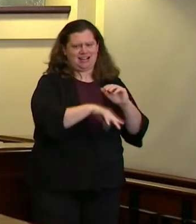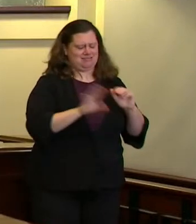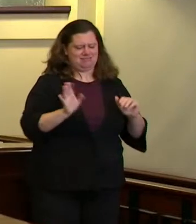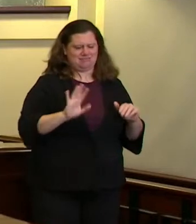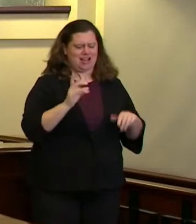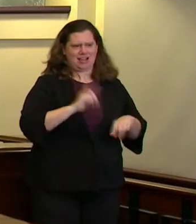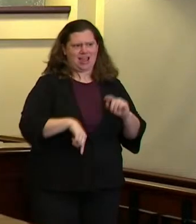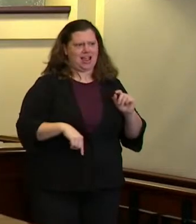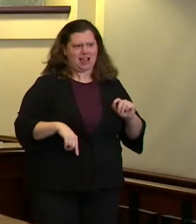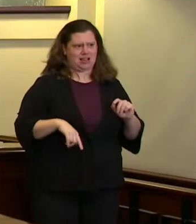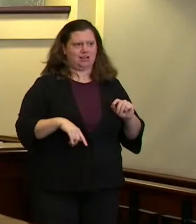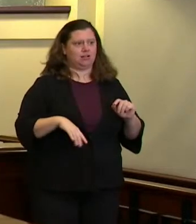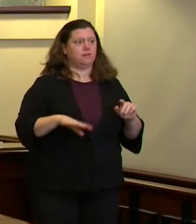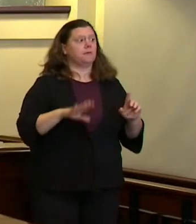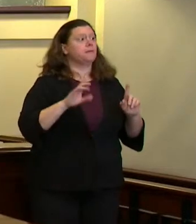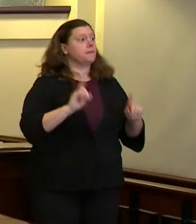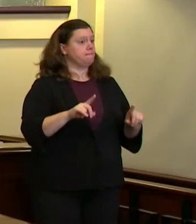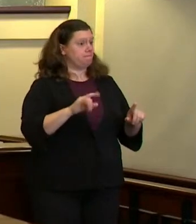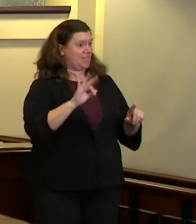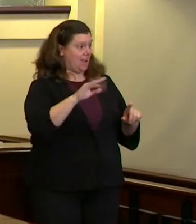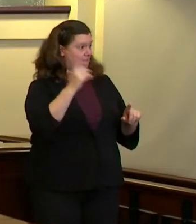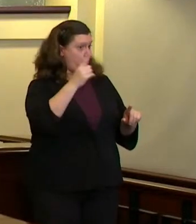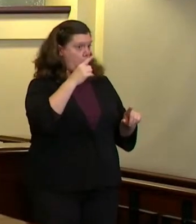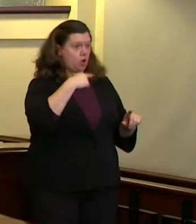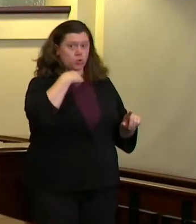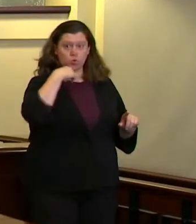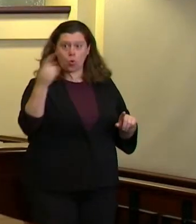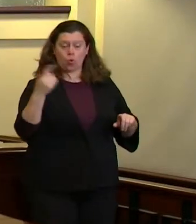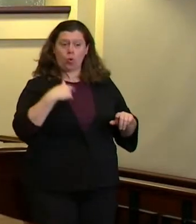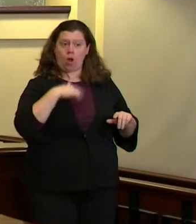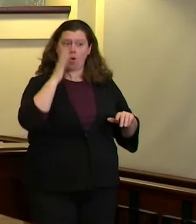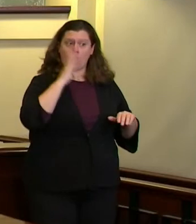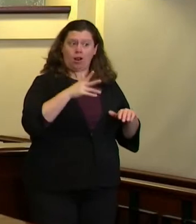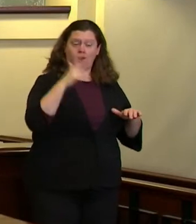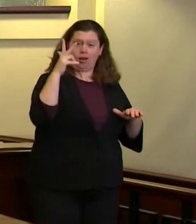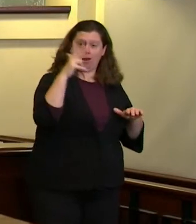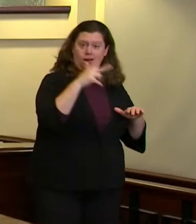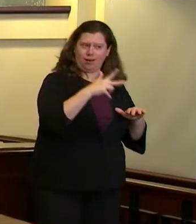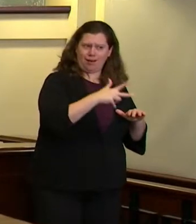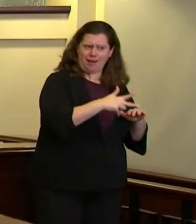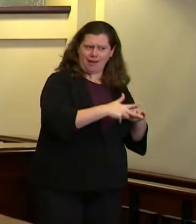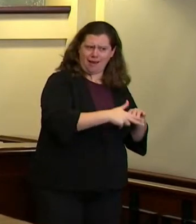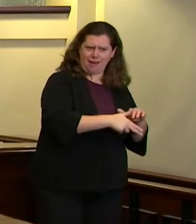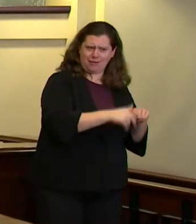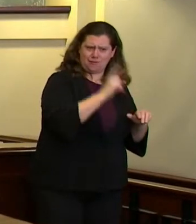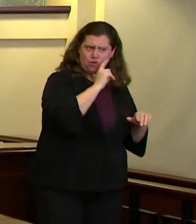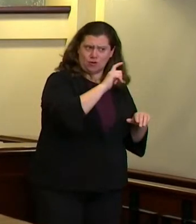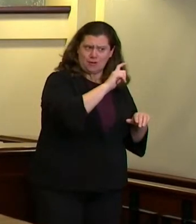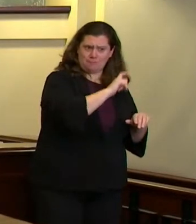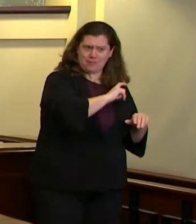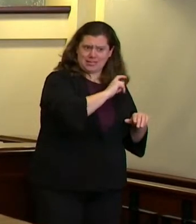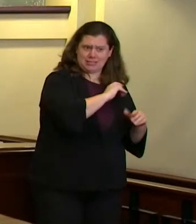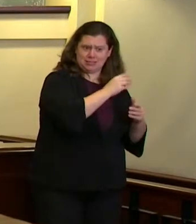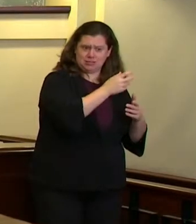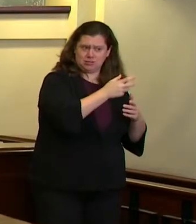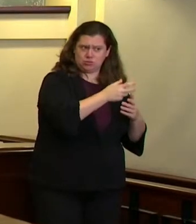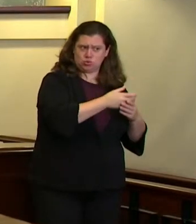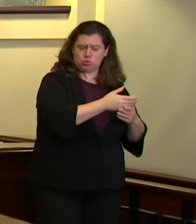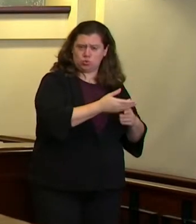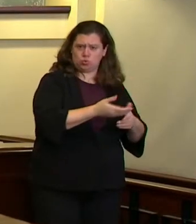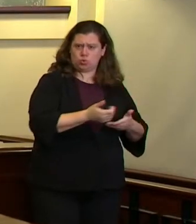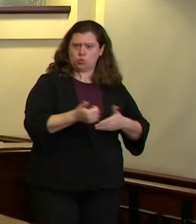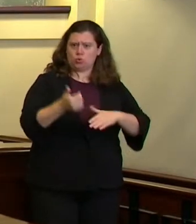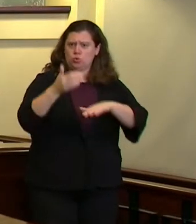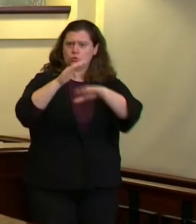argue that taking certain reductions in the police bureau and making investments in the community would immediately